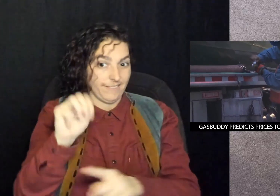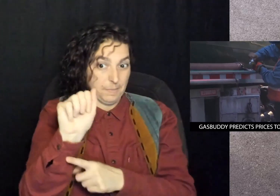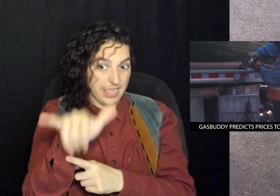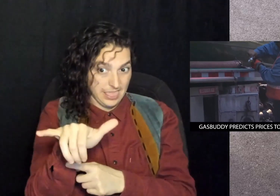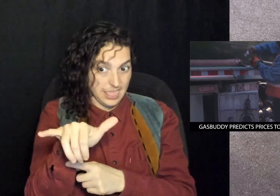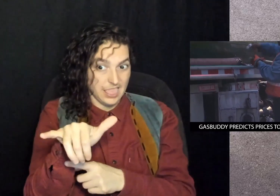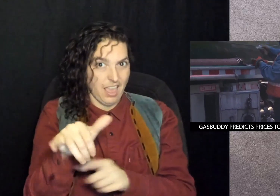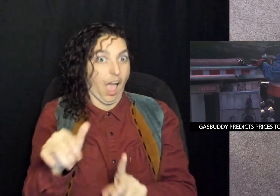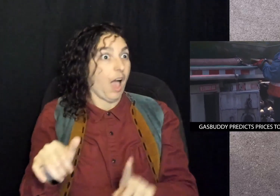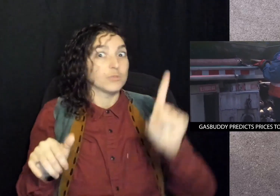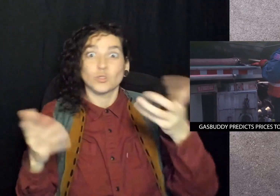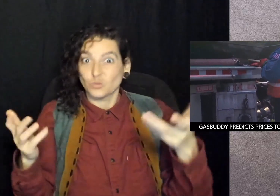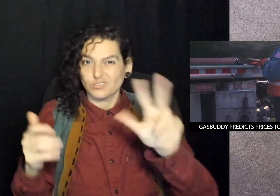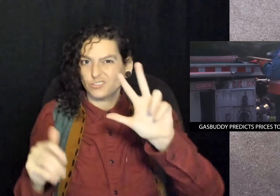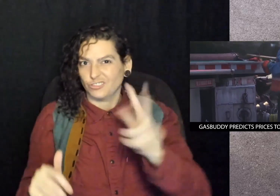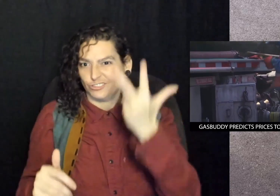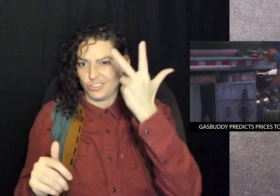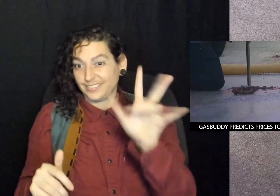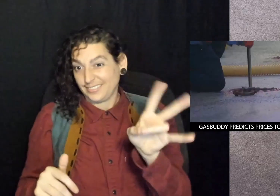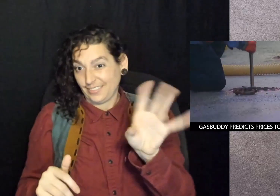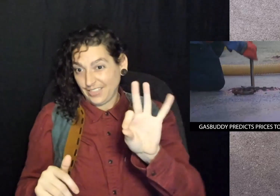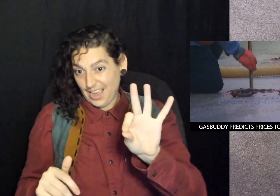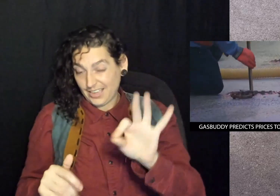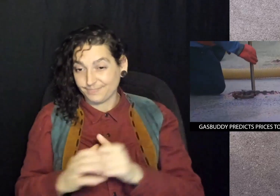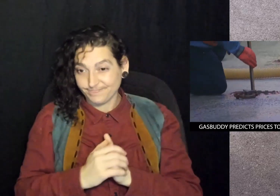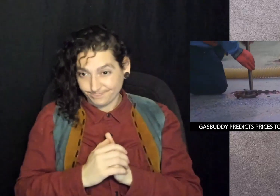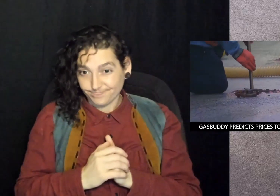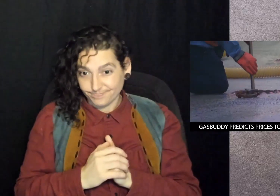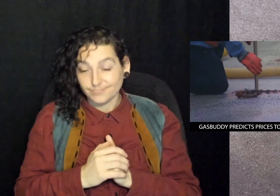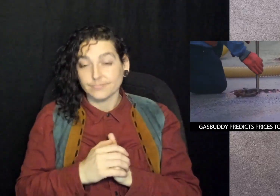peak in the month of May at $3.79.